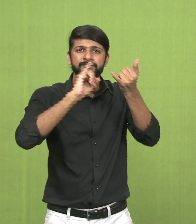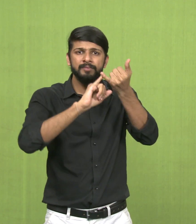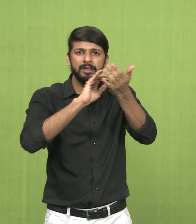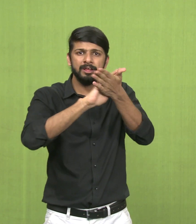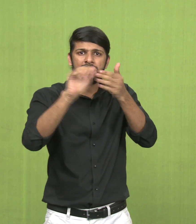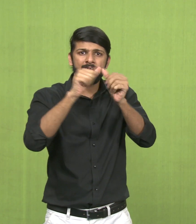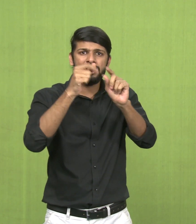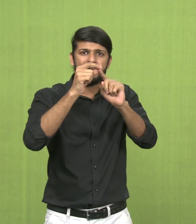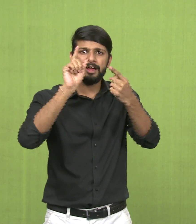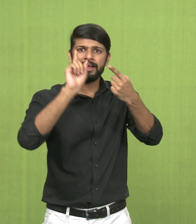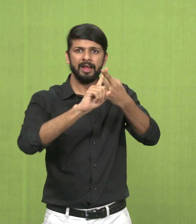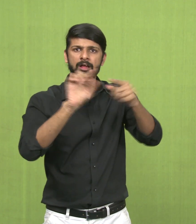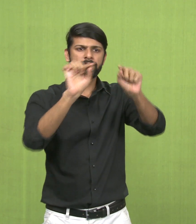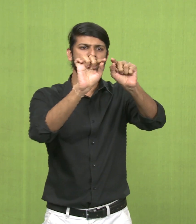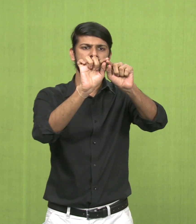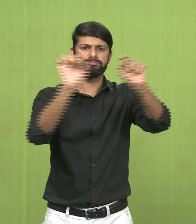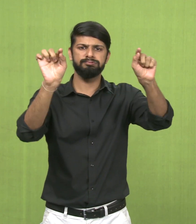Second, is the shape.